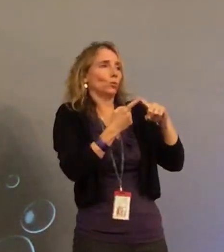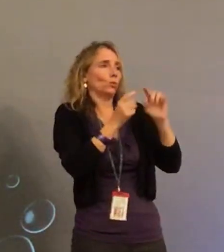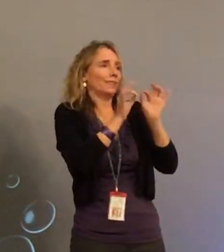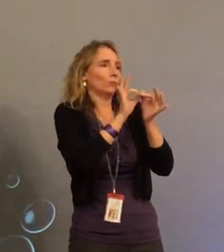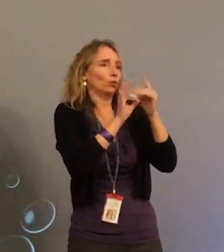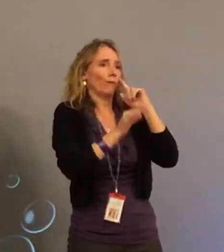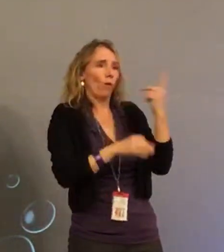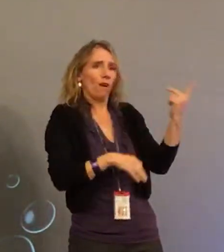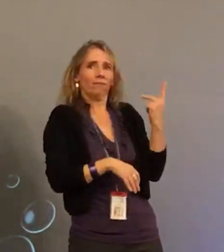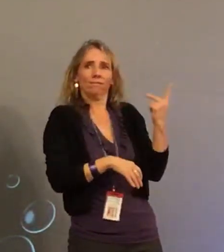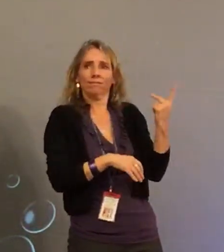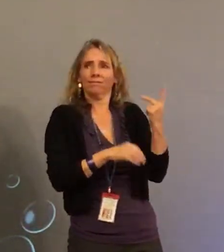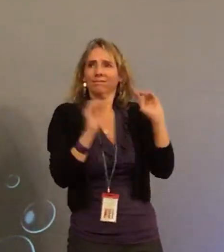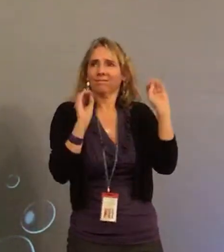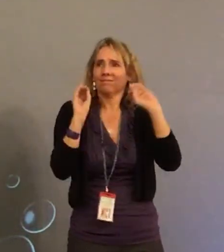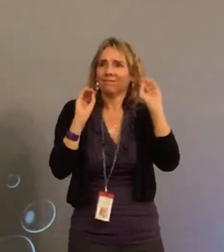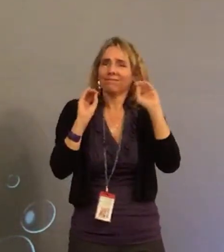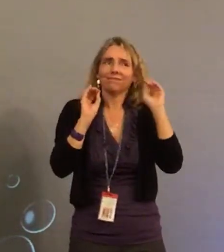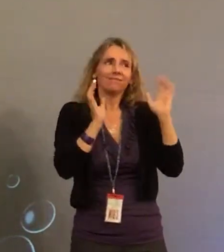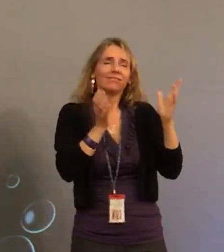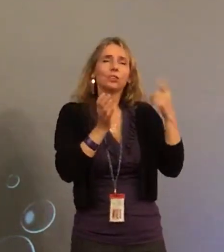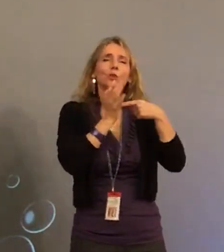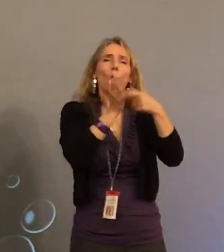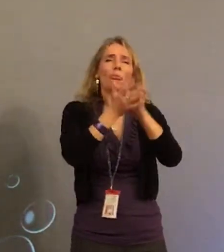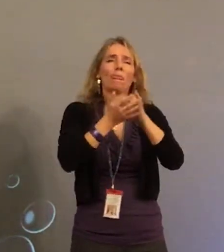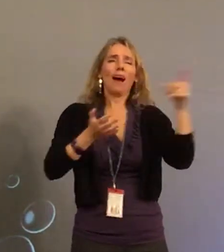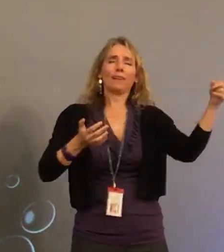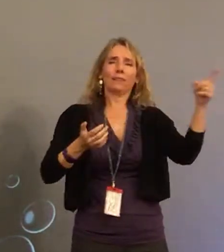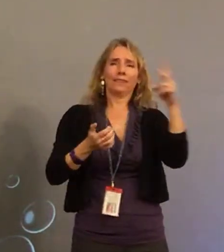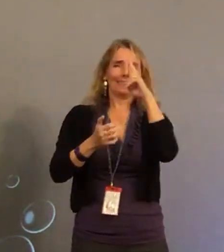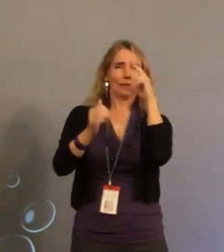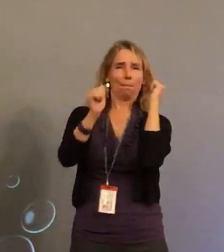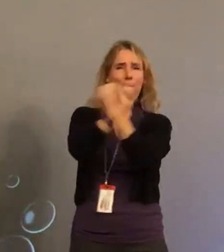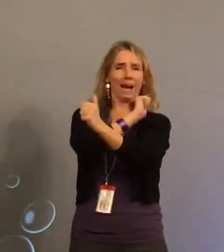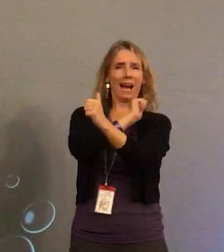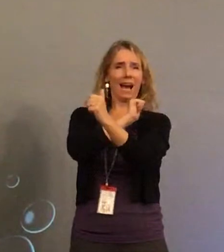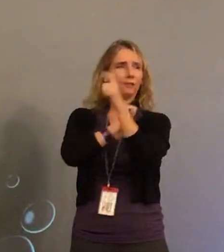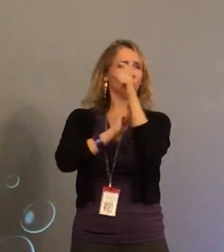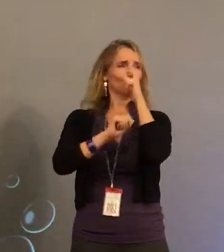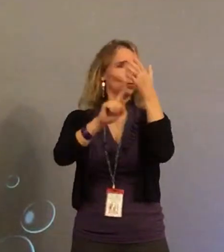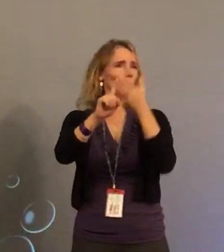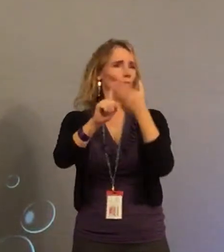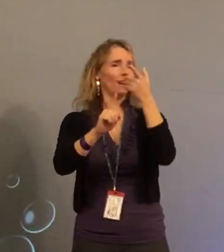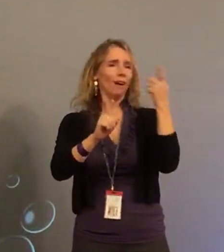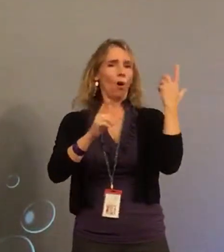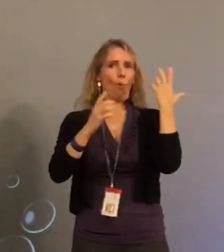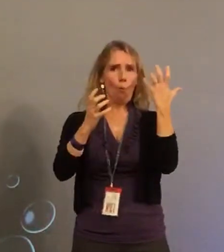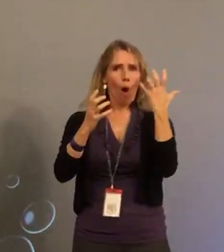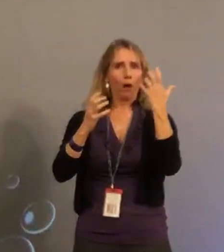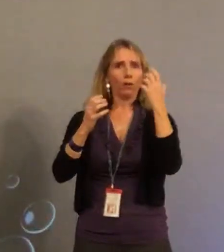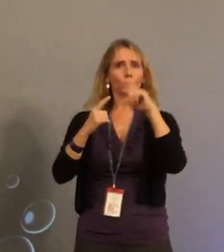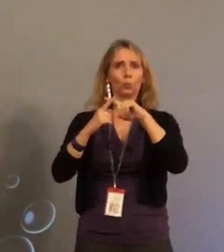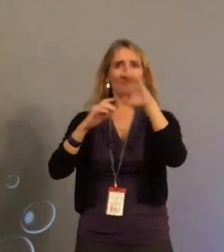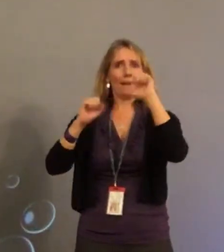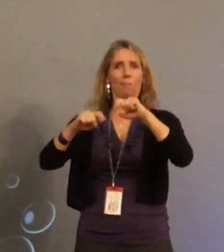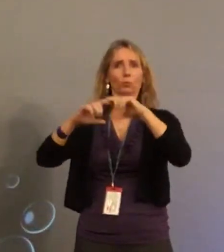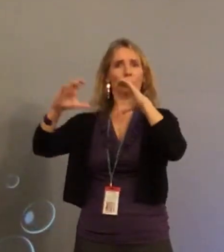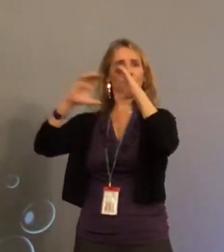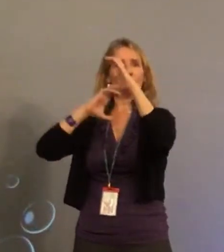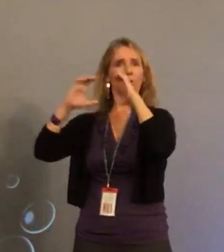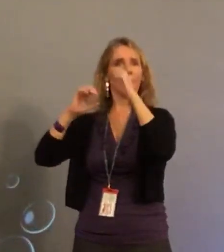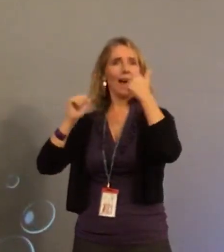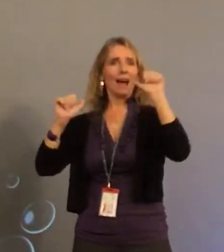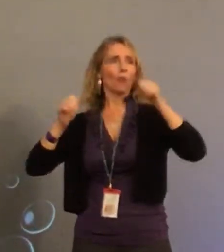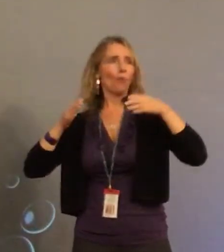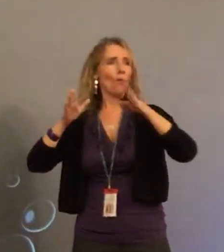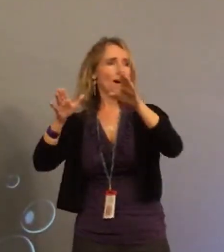gesturing. I didn't need an interpreter when it came to communicating with Don. He was able to see past that